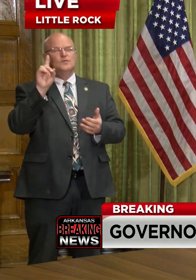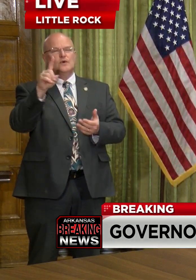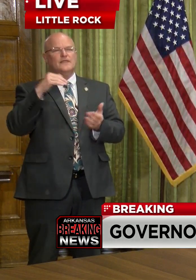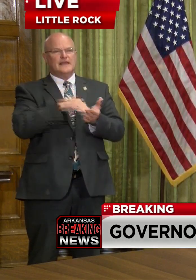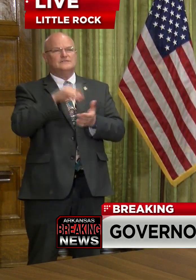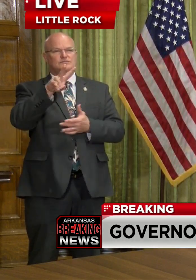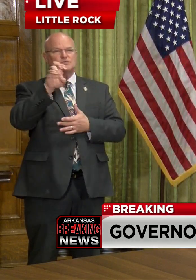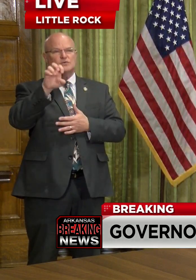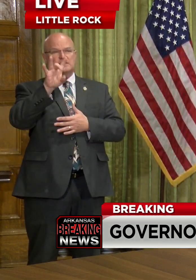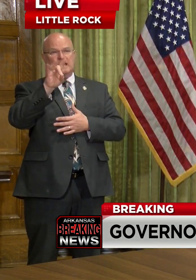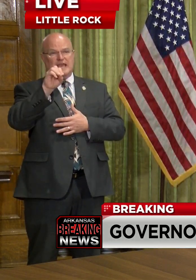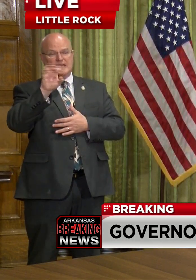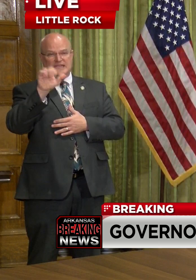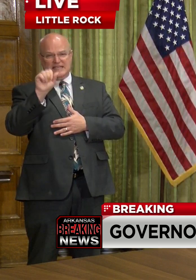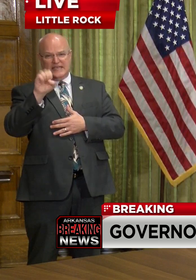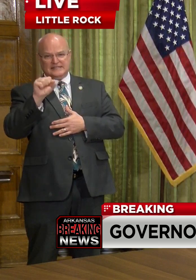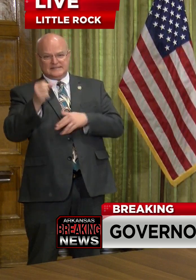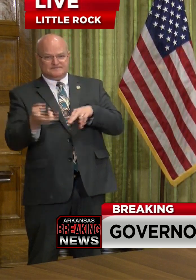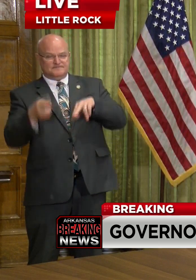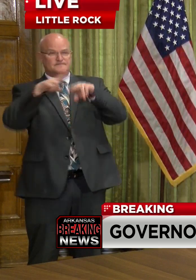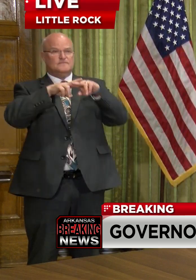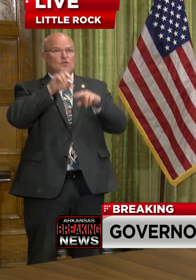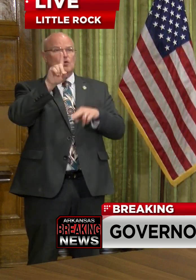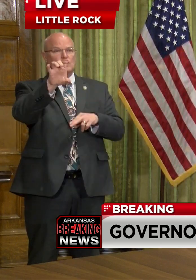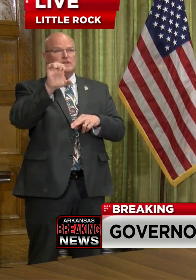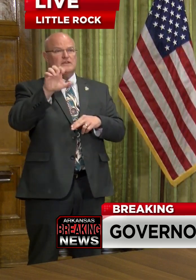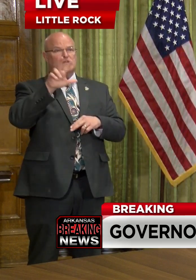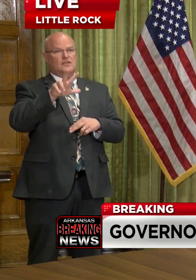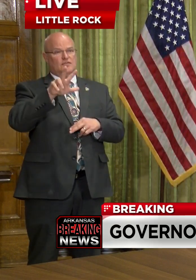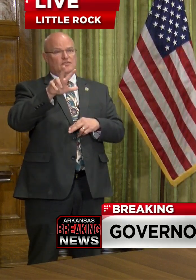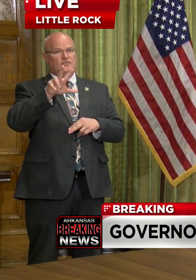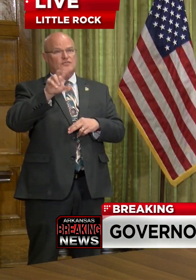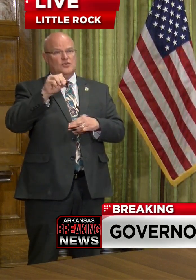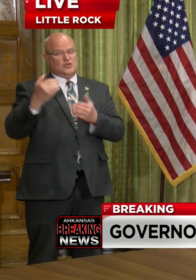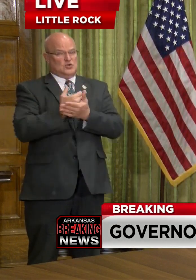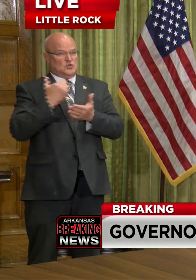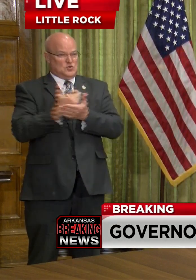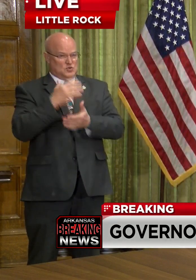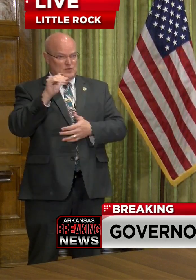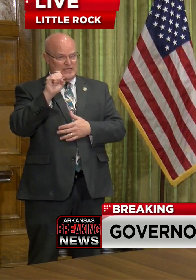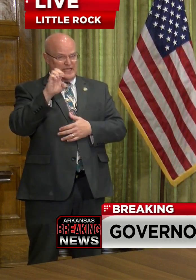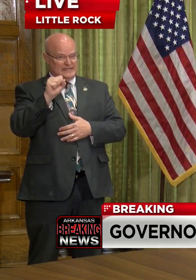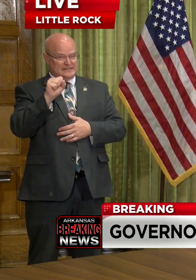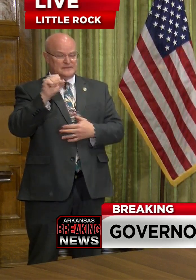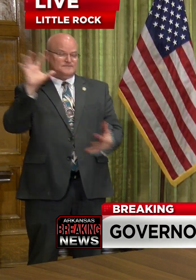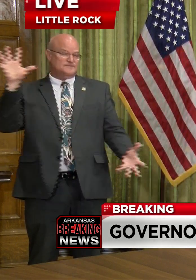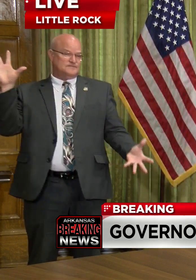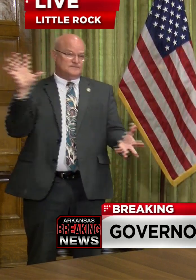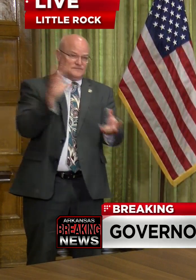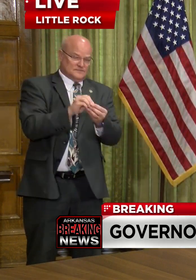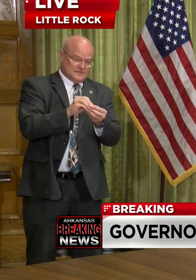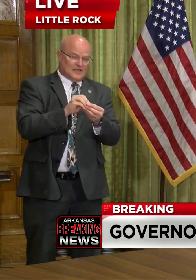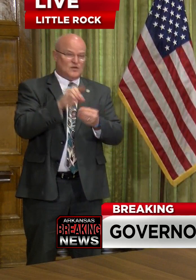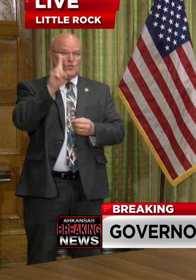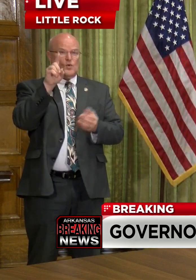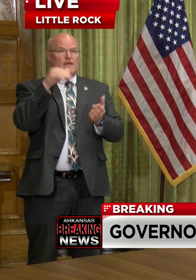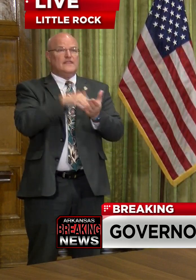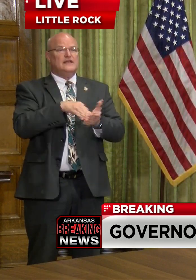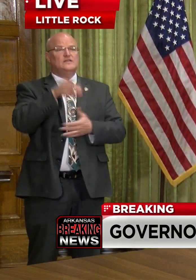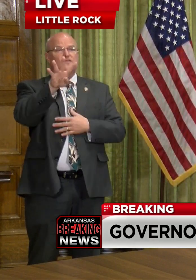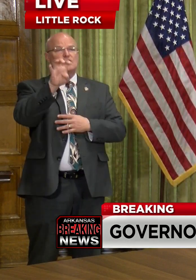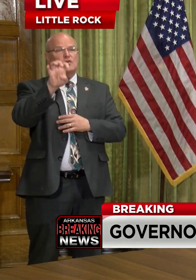cases. There's been an addition of 130 new cases, so we have a total of 1